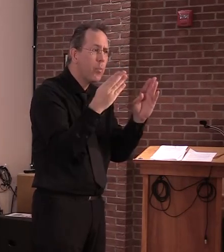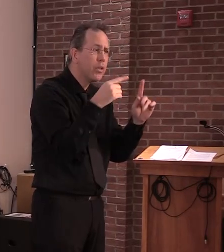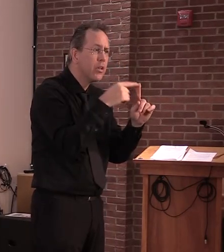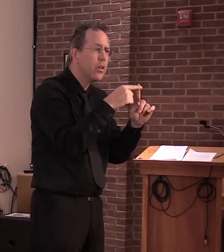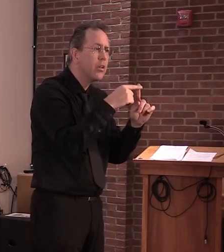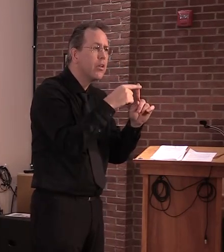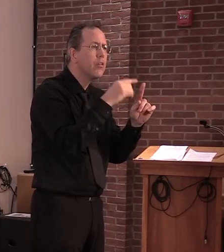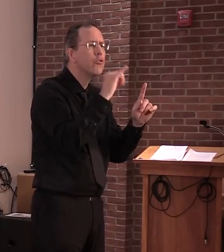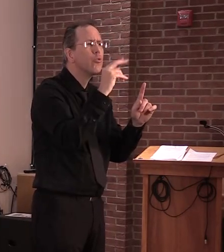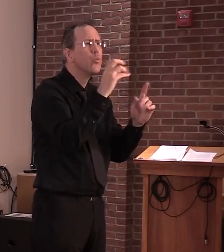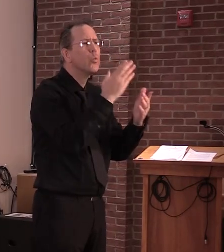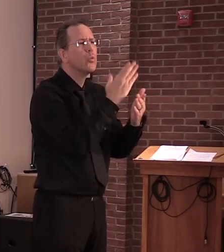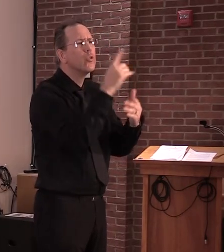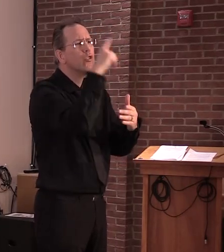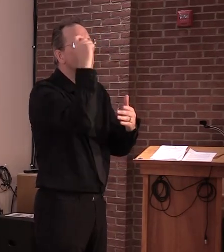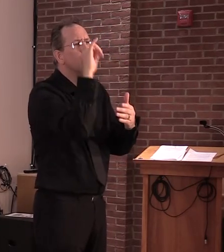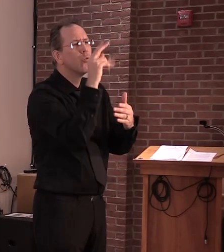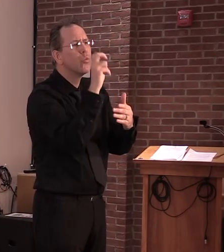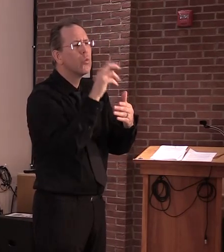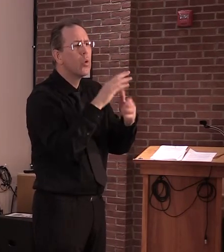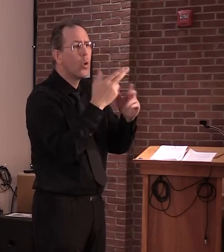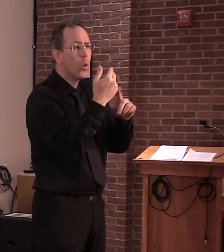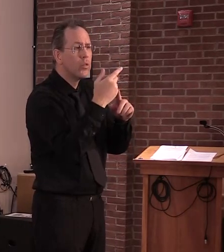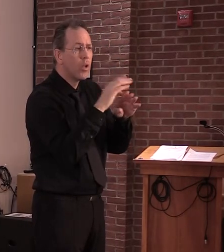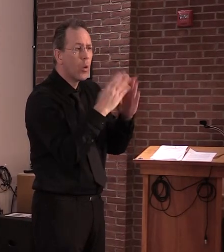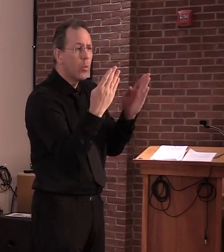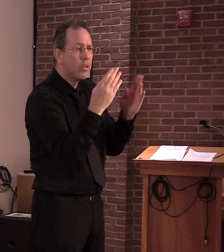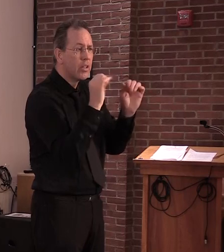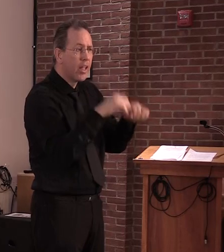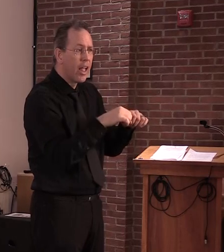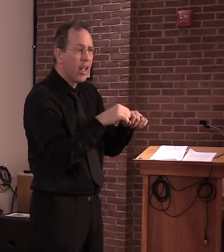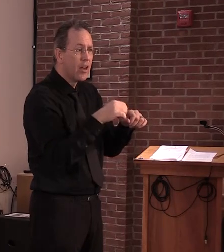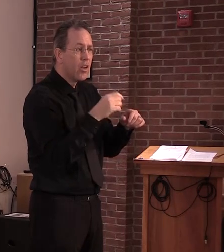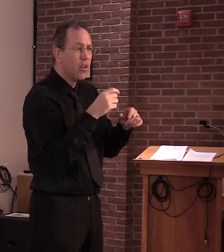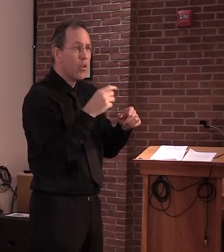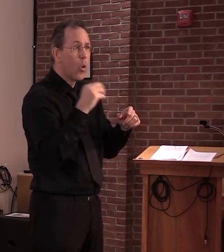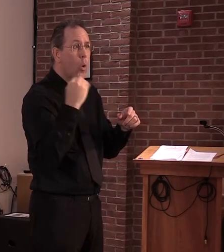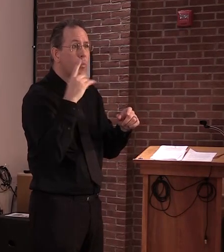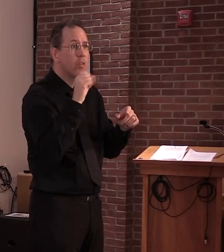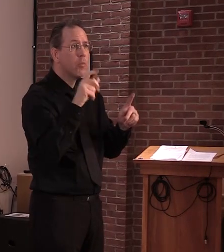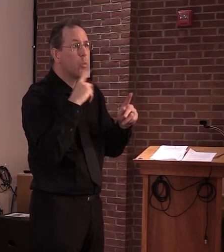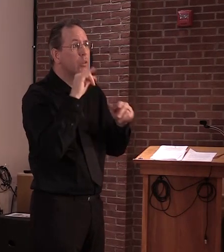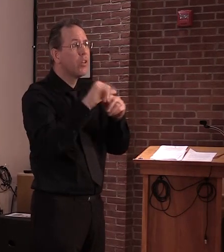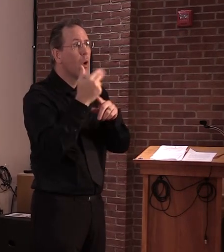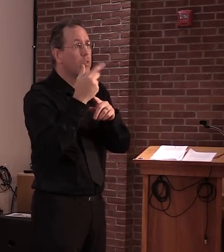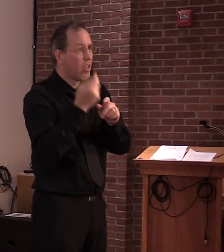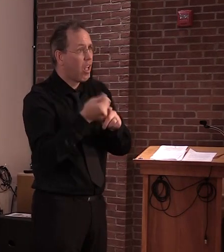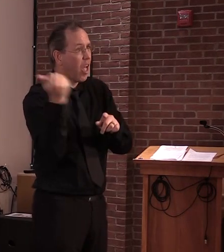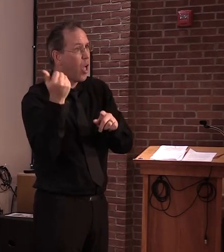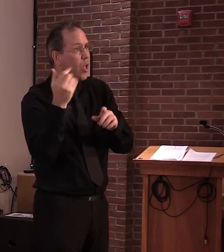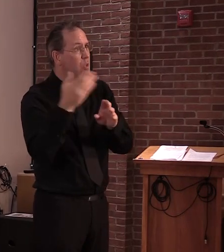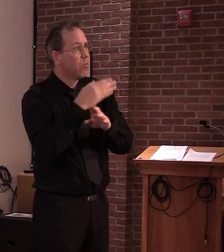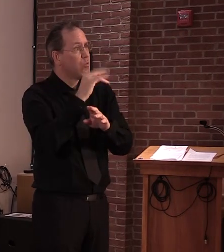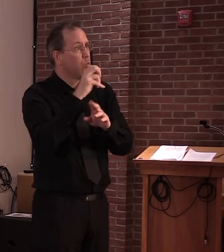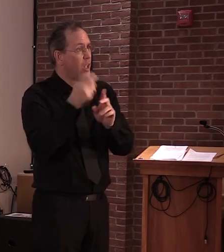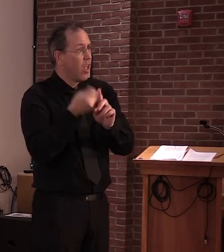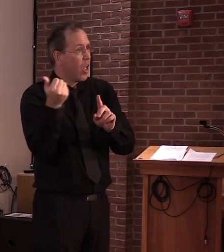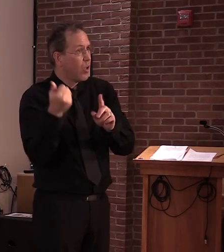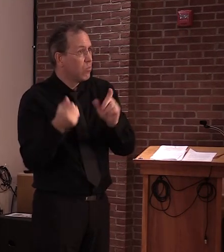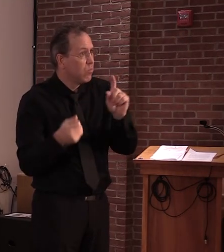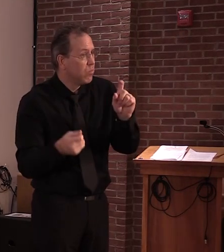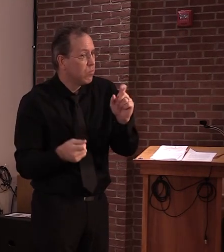on that. I, think probably we would like to see a solution. I, I'll, I'll say this column. We would like to see a solution as quick as possible